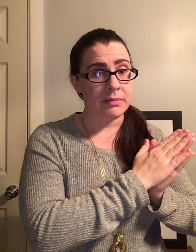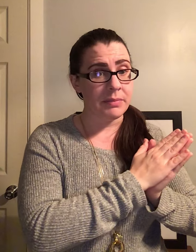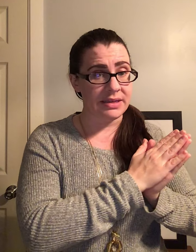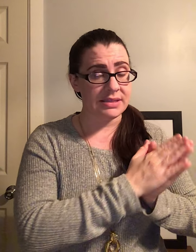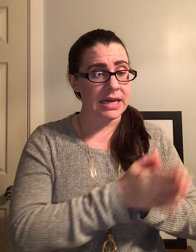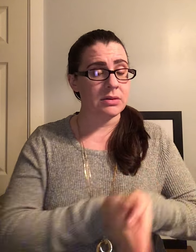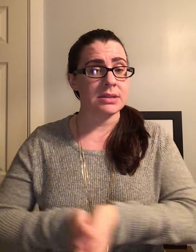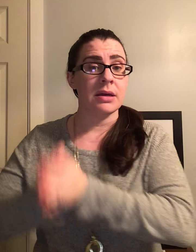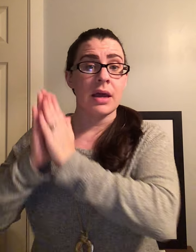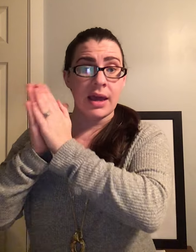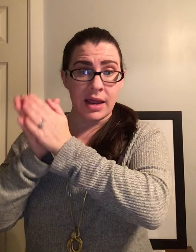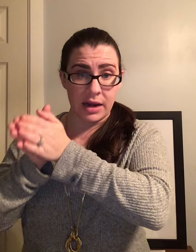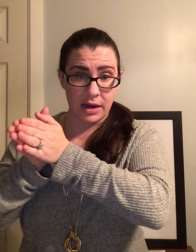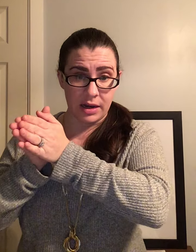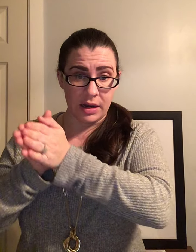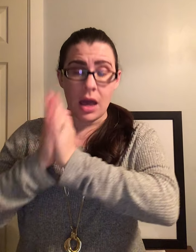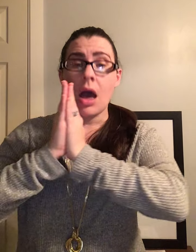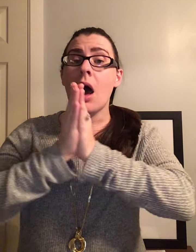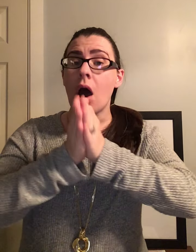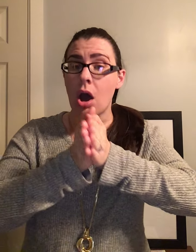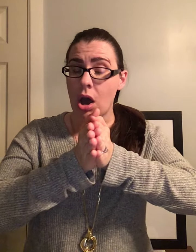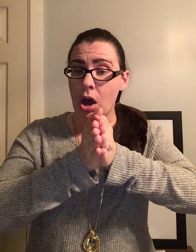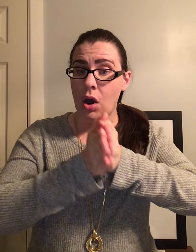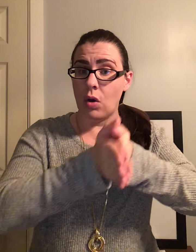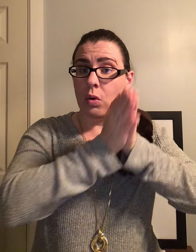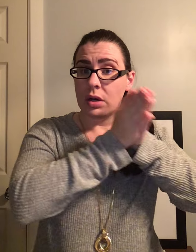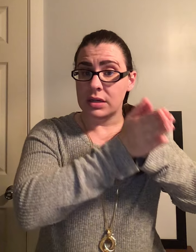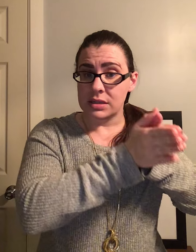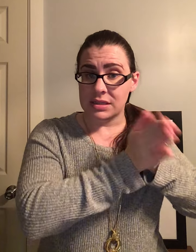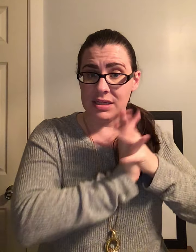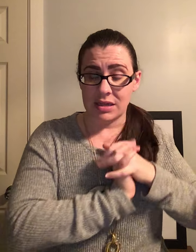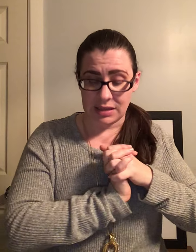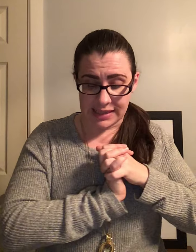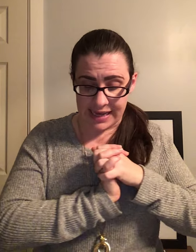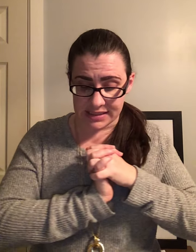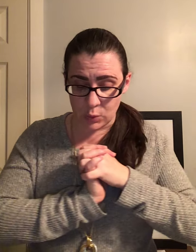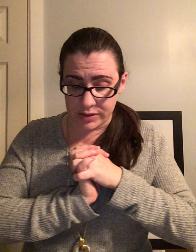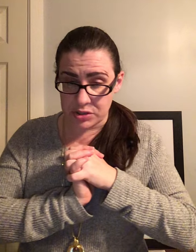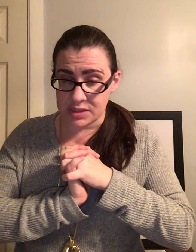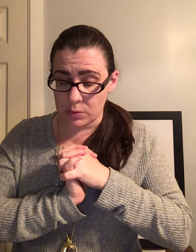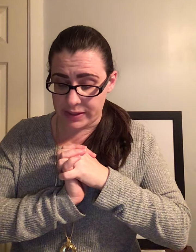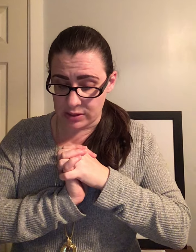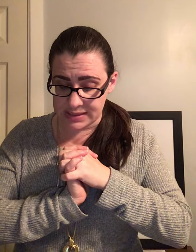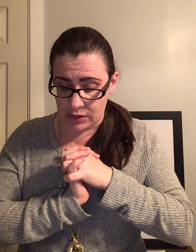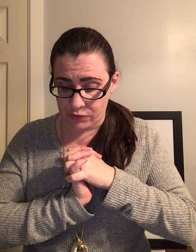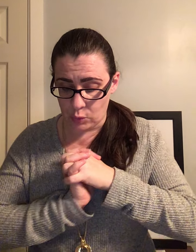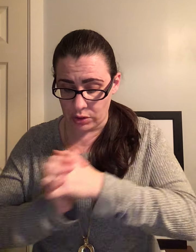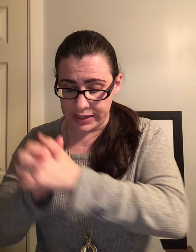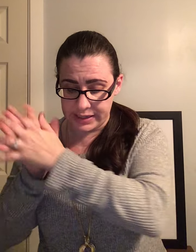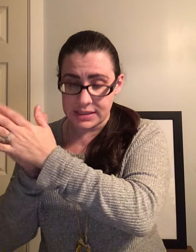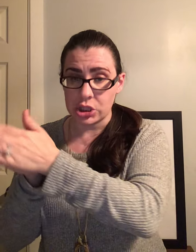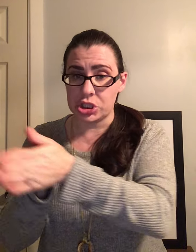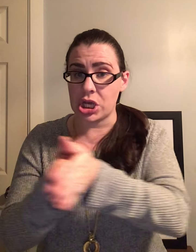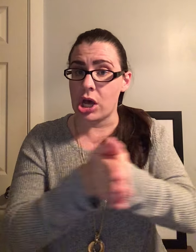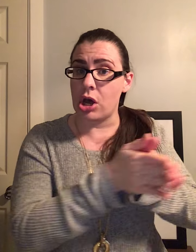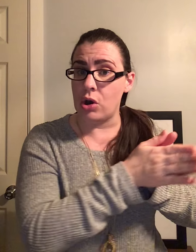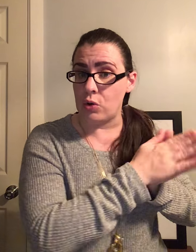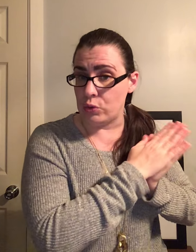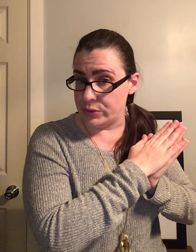Make the sounds. N. O. T. Last one. Do this one by yourself. The word is toad.